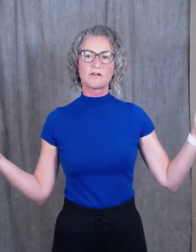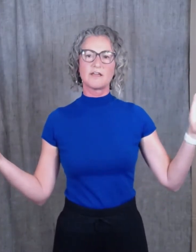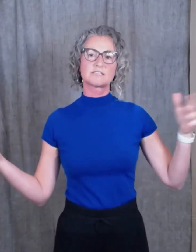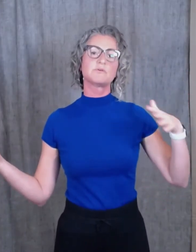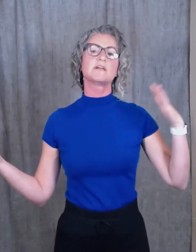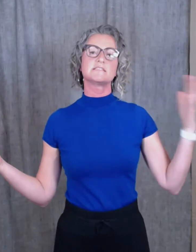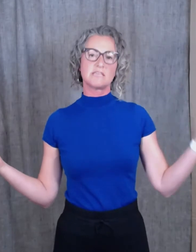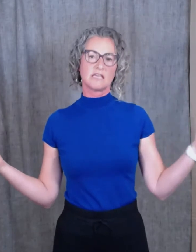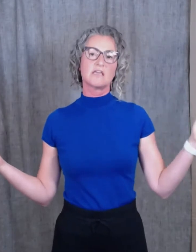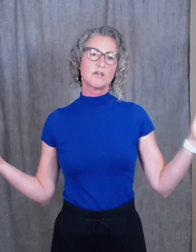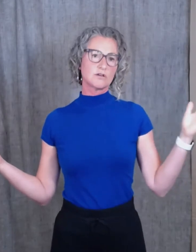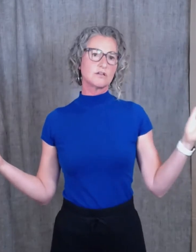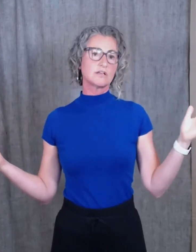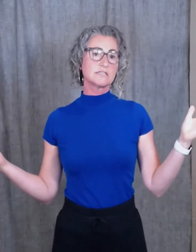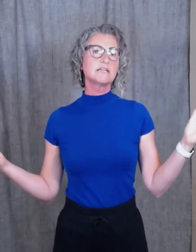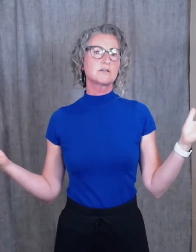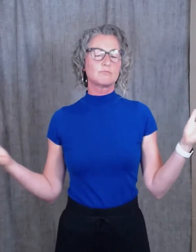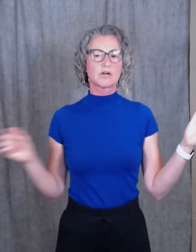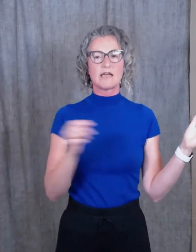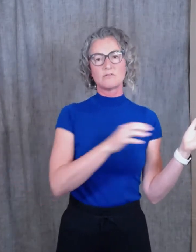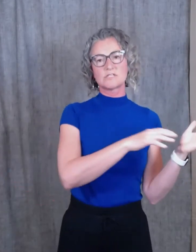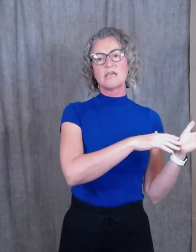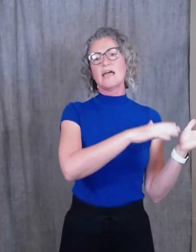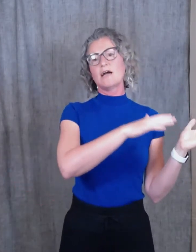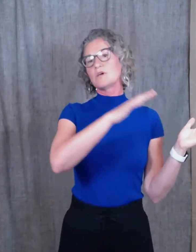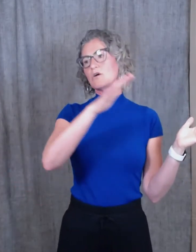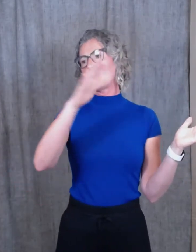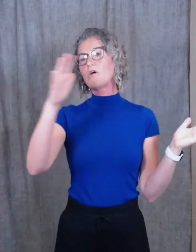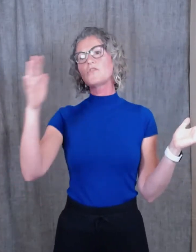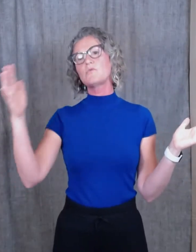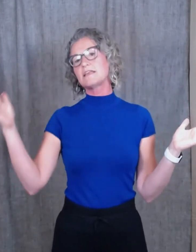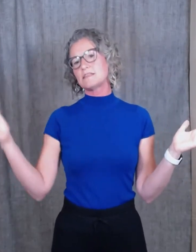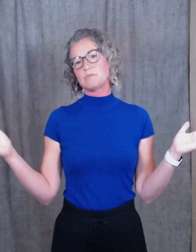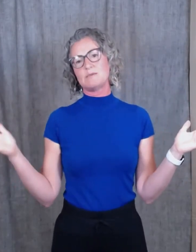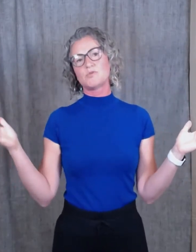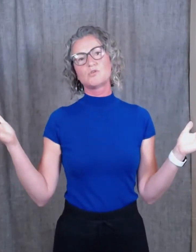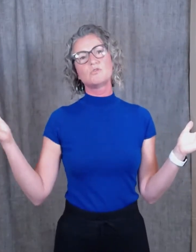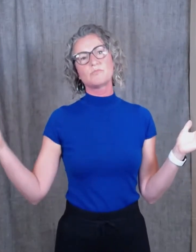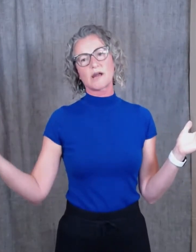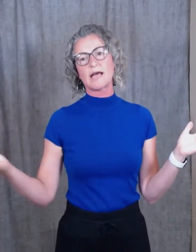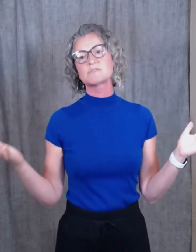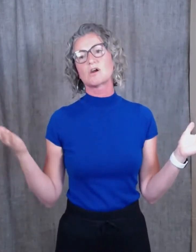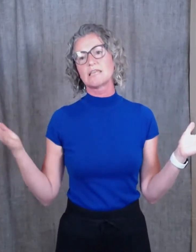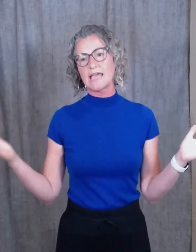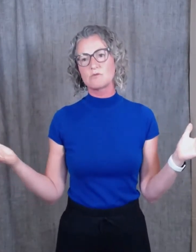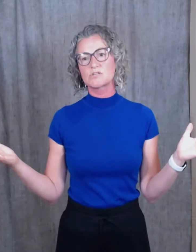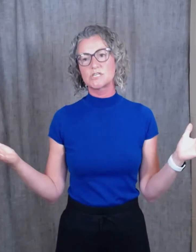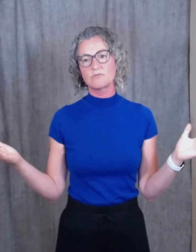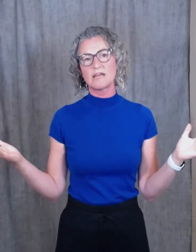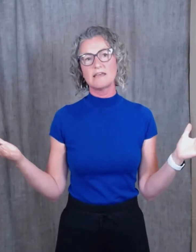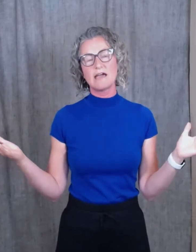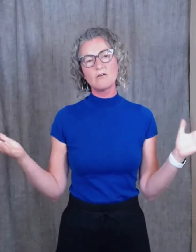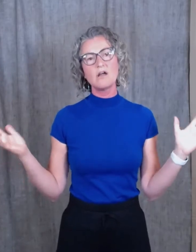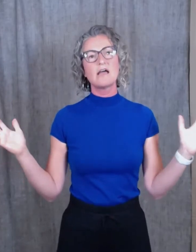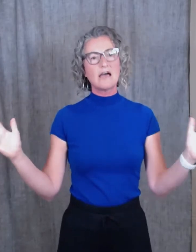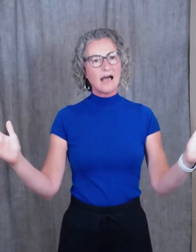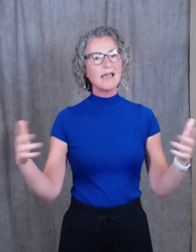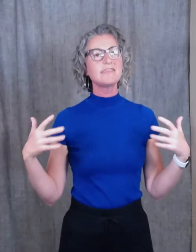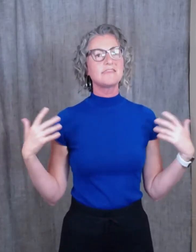experiencing clinical burnout, and we go all the way to the people who perhaps are languishing right now, I think